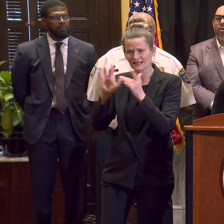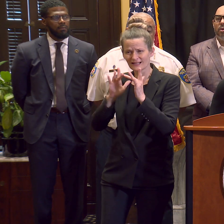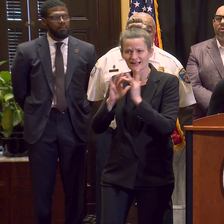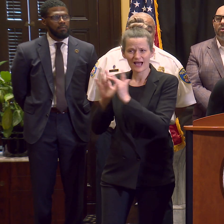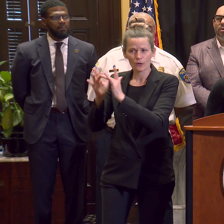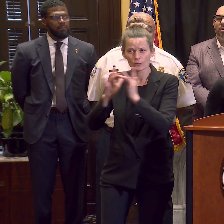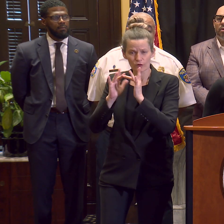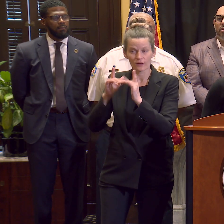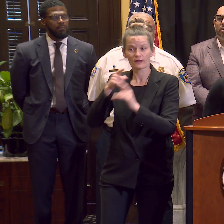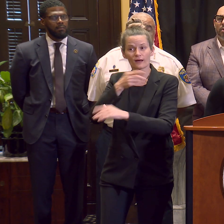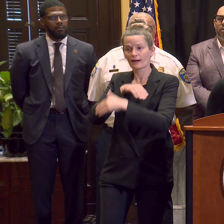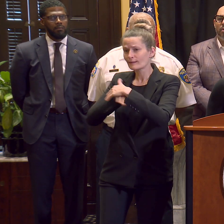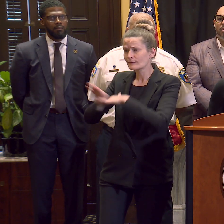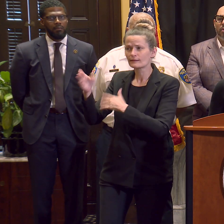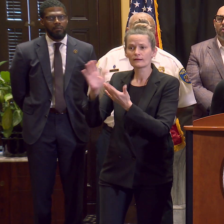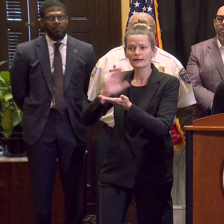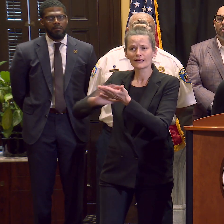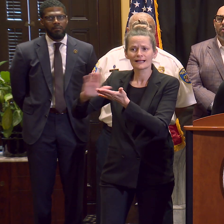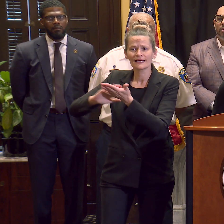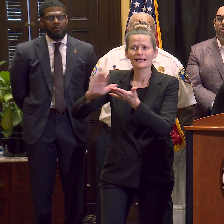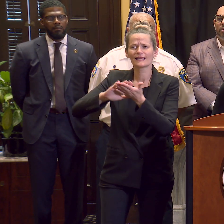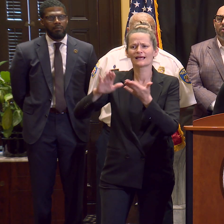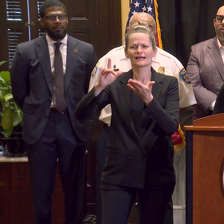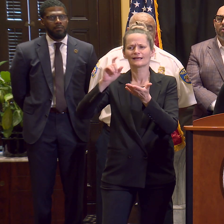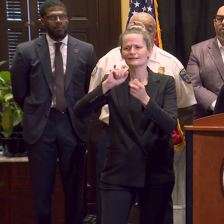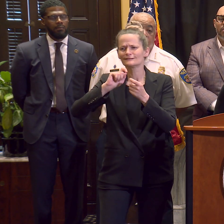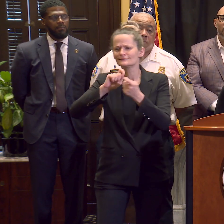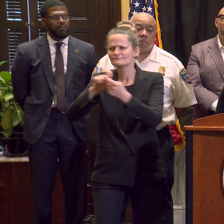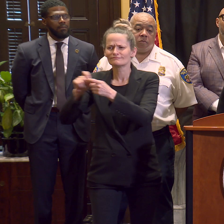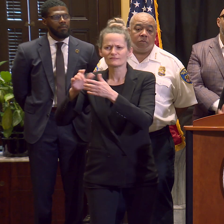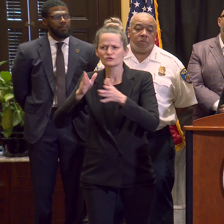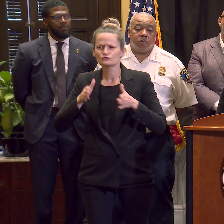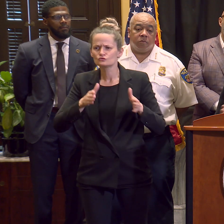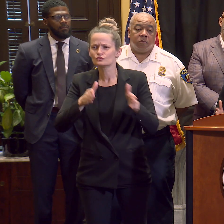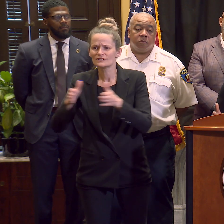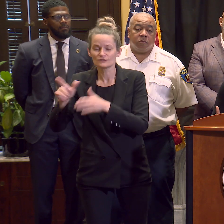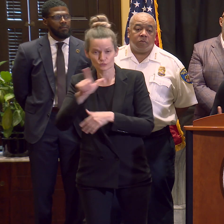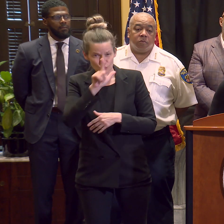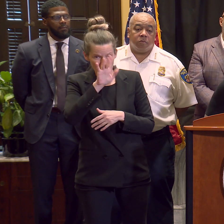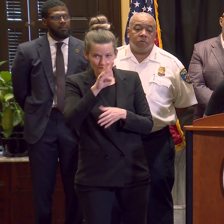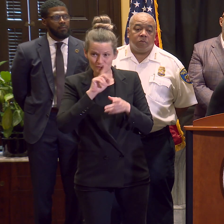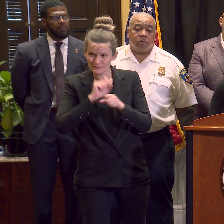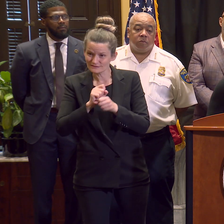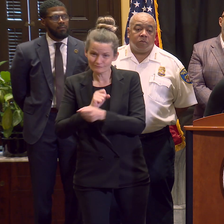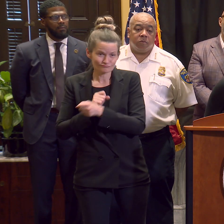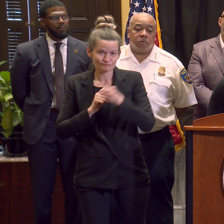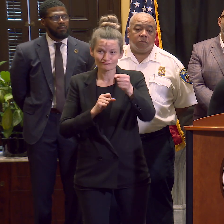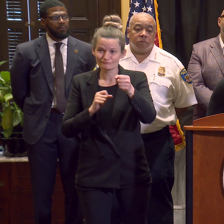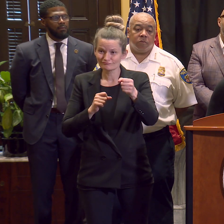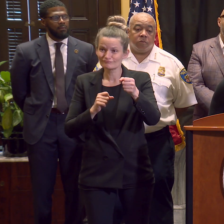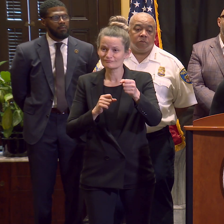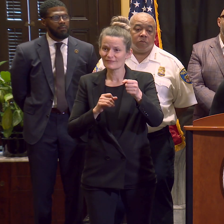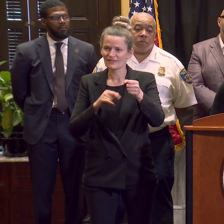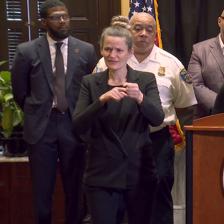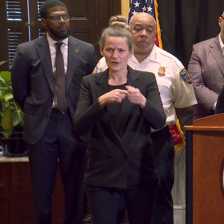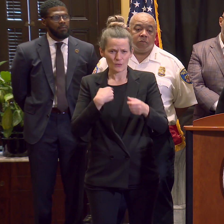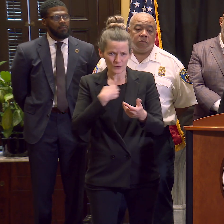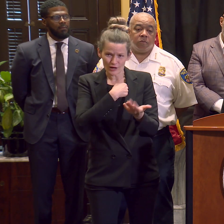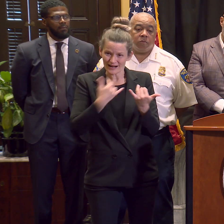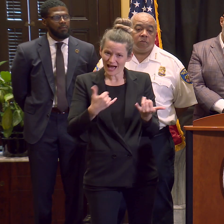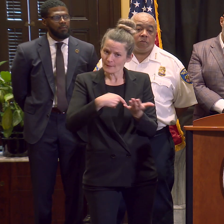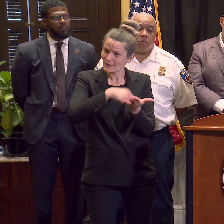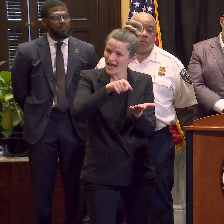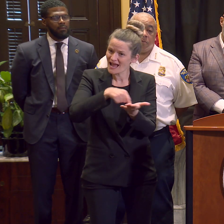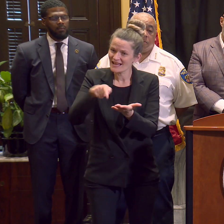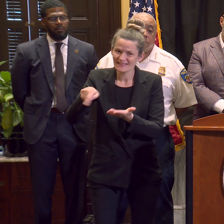they provided services throughout the CIAA, 24 young people. And through that model we actually paid those young people every day. So we were